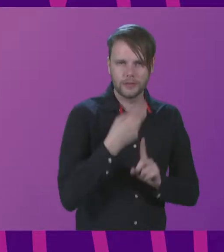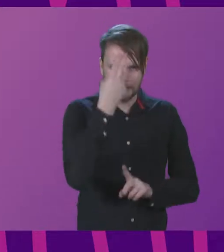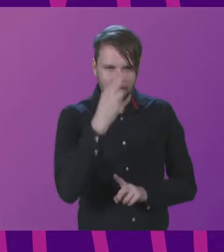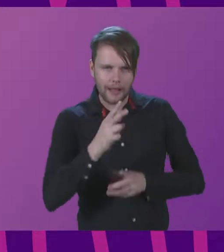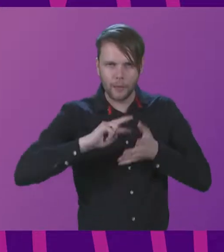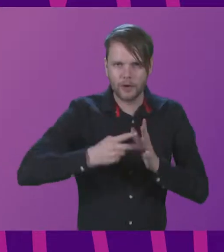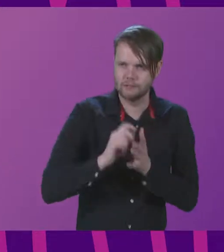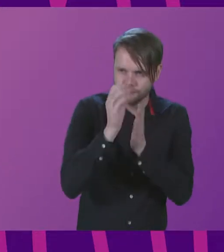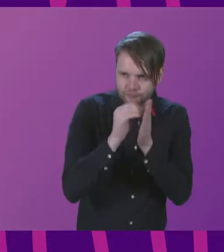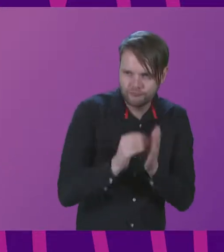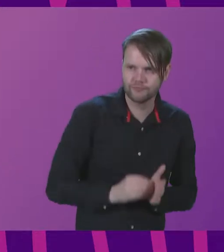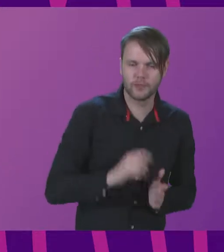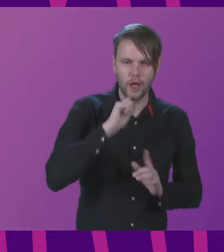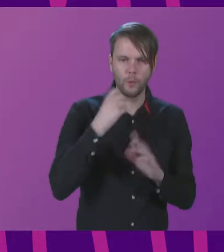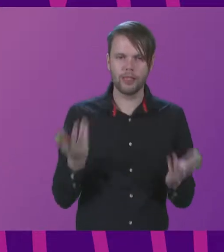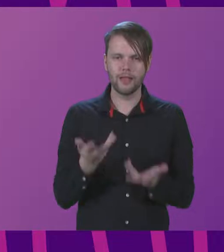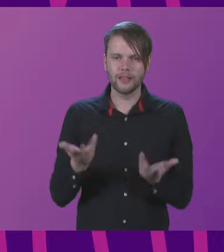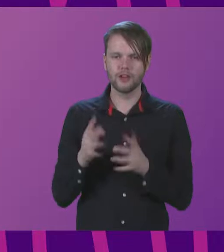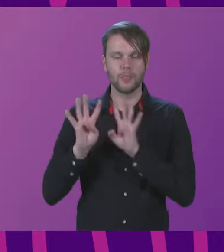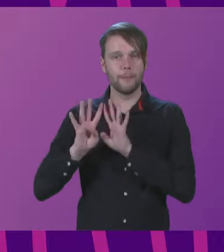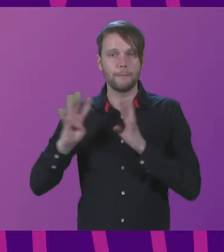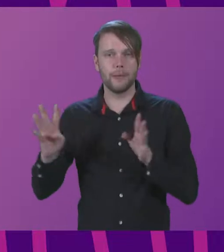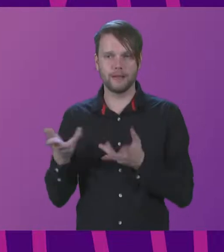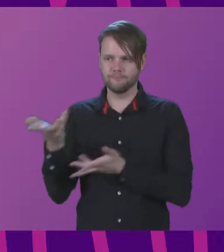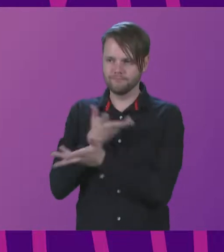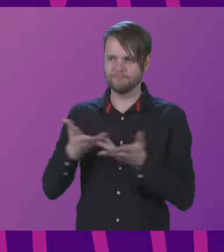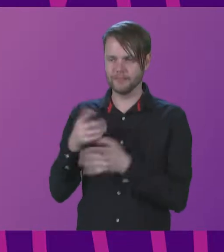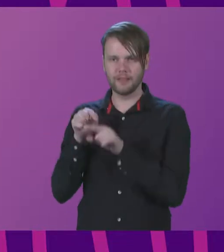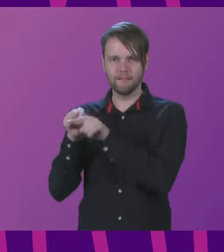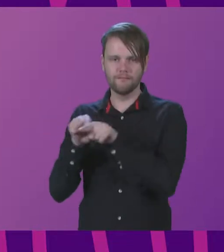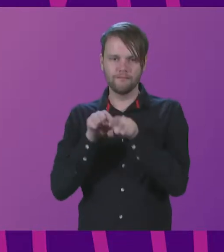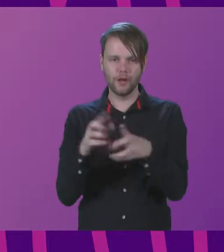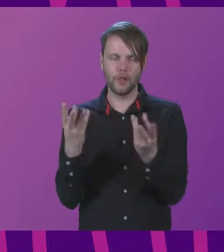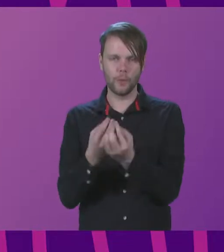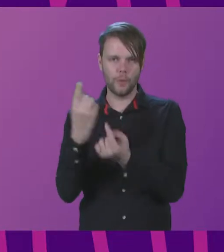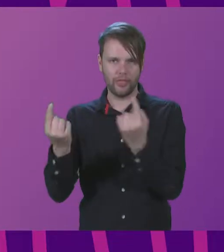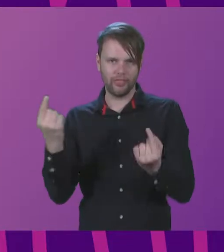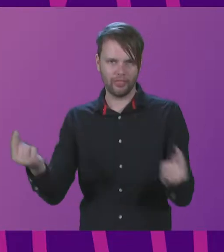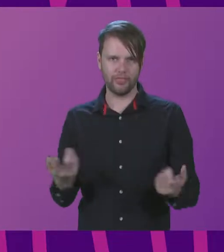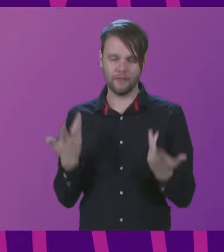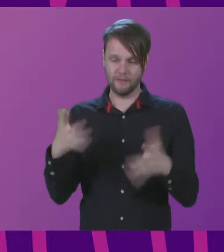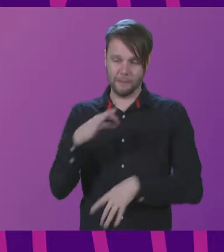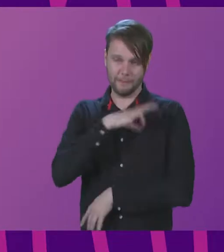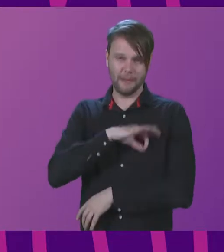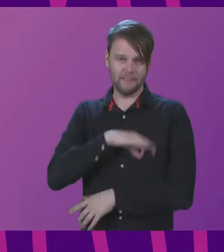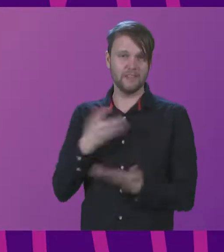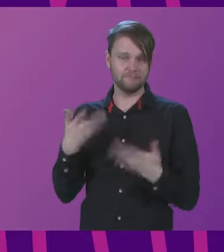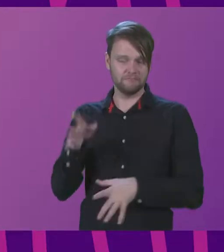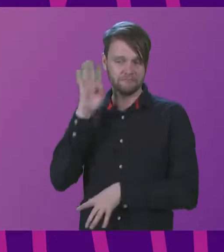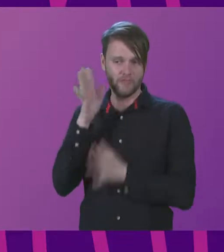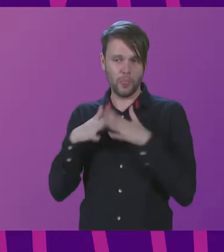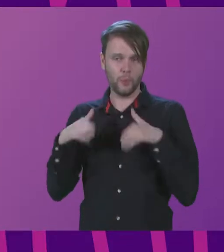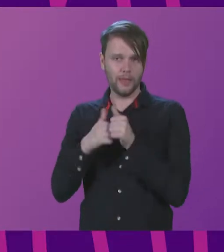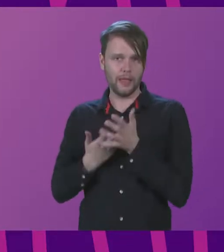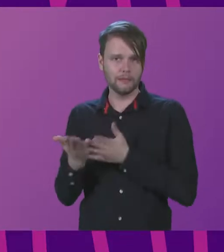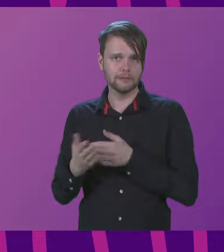organisations that I'll be warmly encouraging the panel to discuss to follow up some of the things that we've benefited from hearing this weekend.